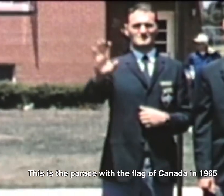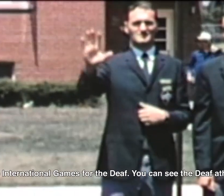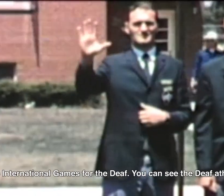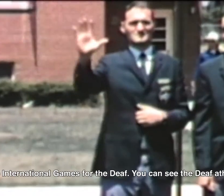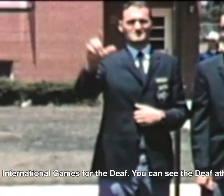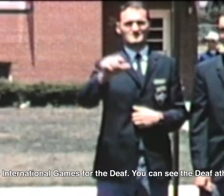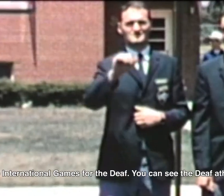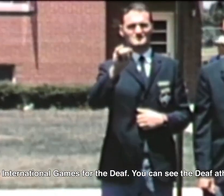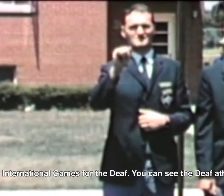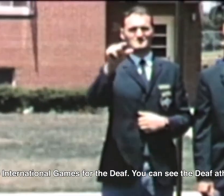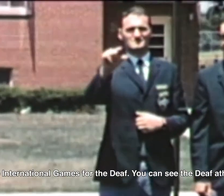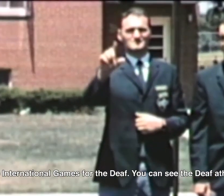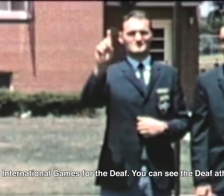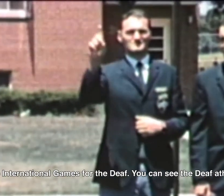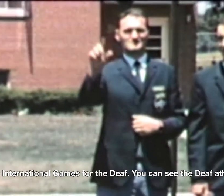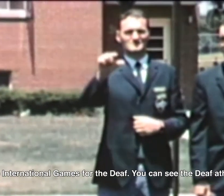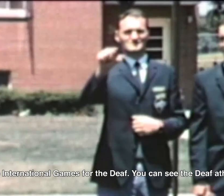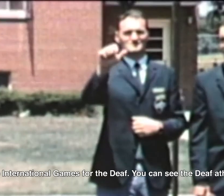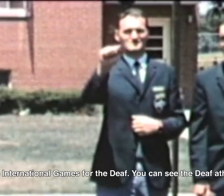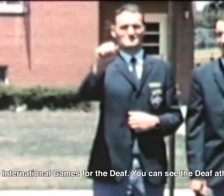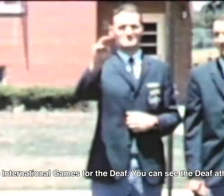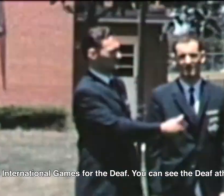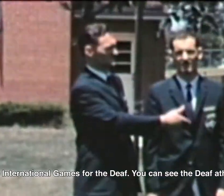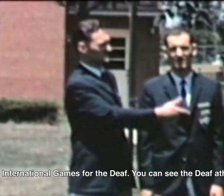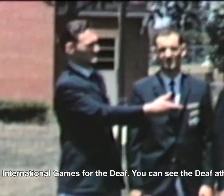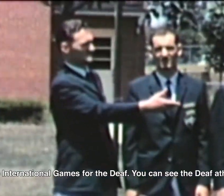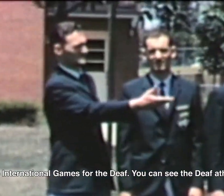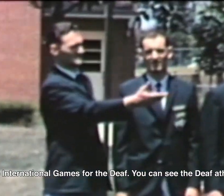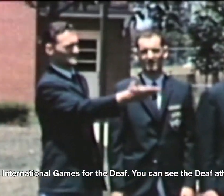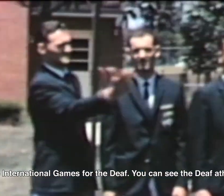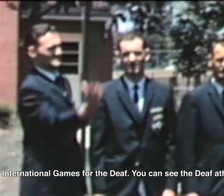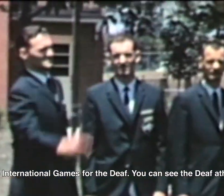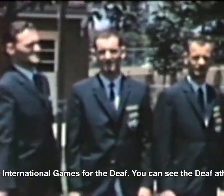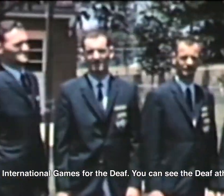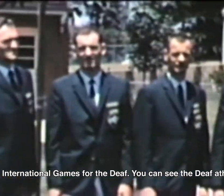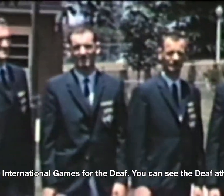1965 at the International Games for the Deaf. You can see the Deaf athletes here.